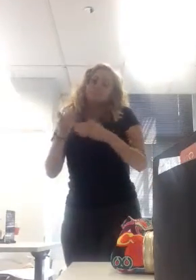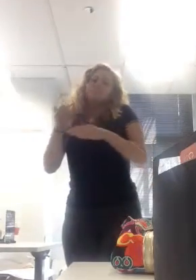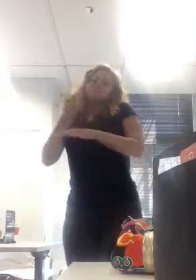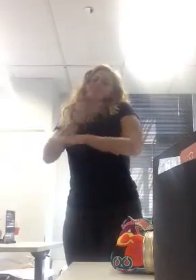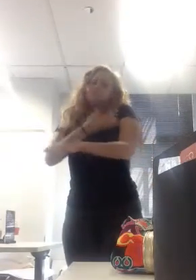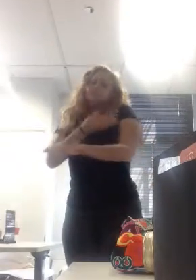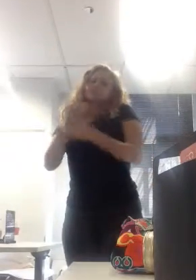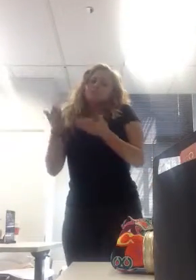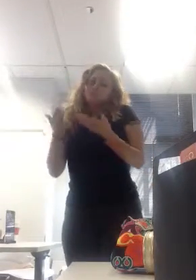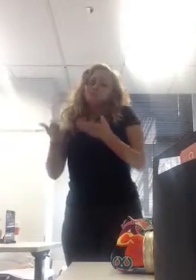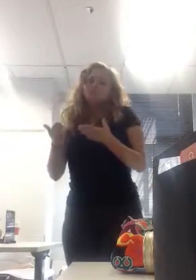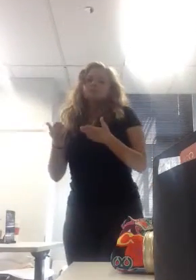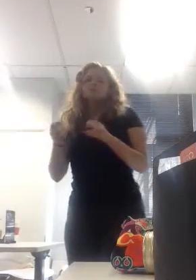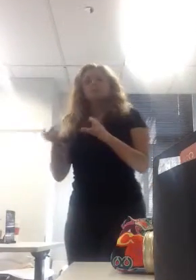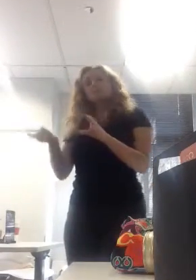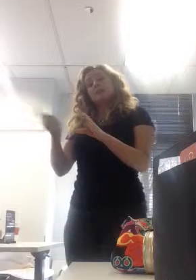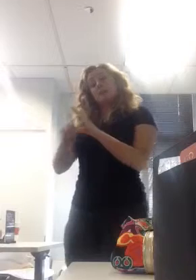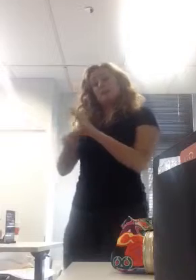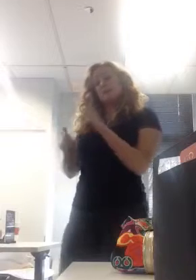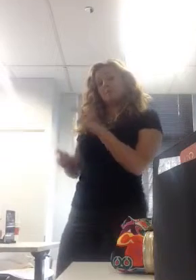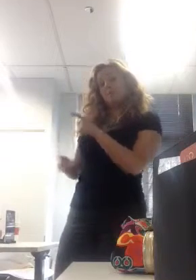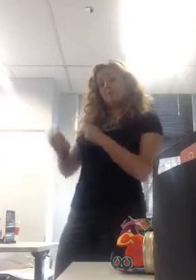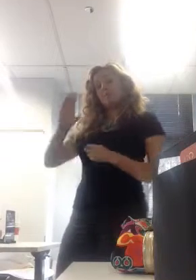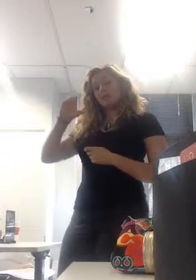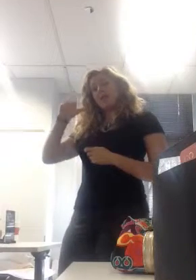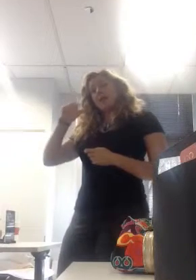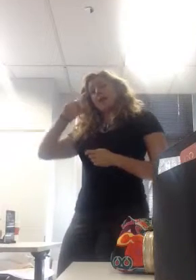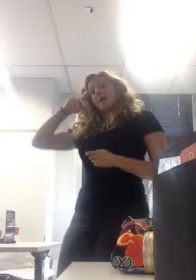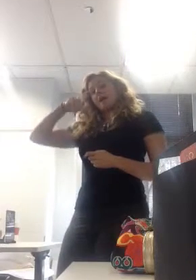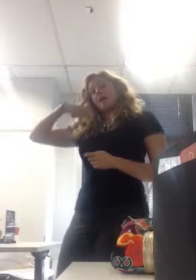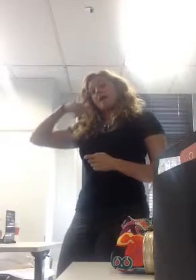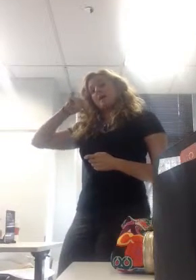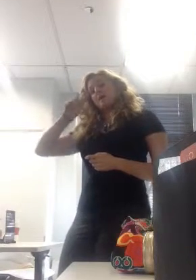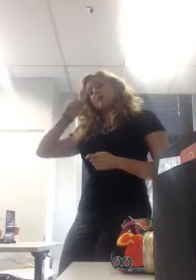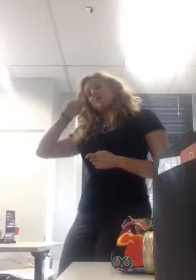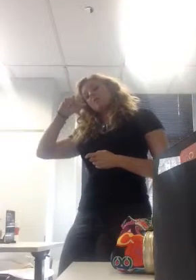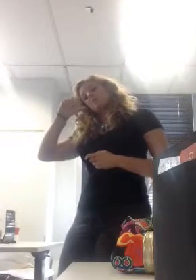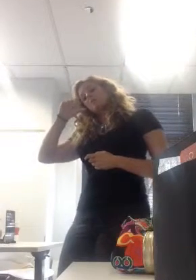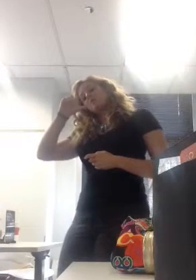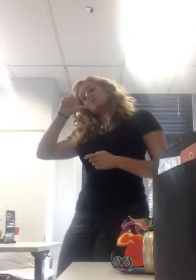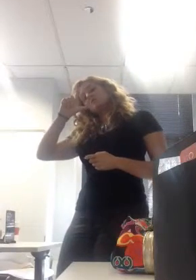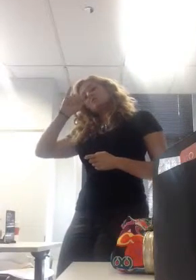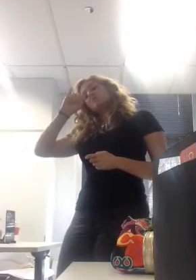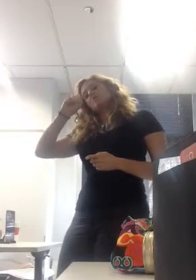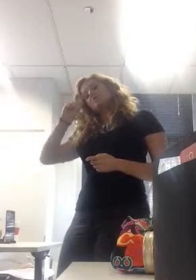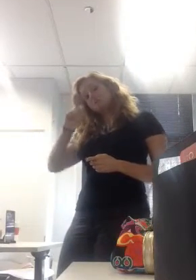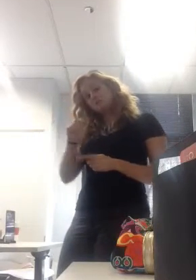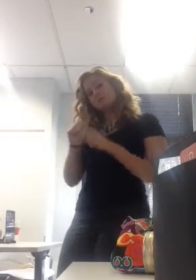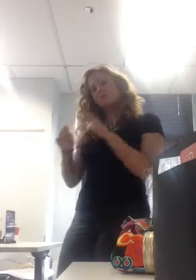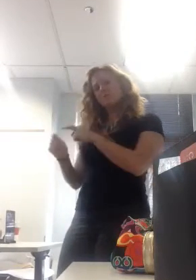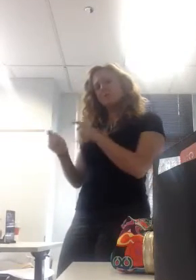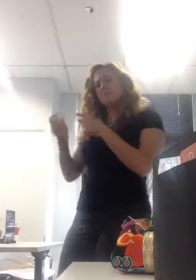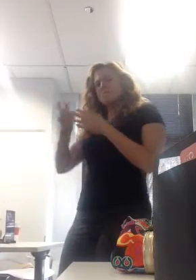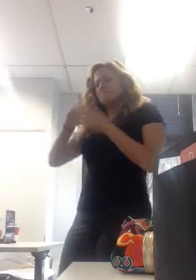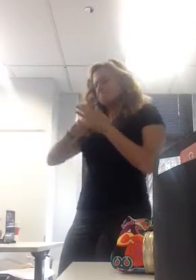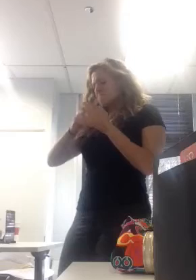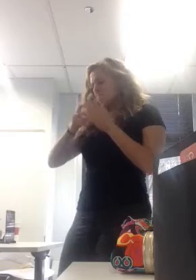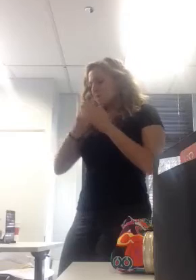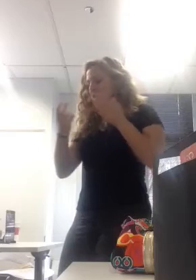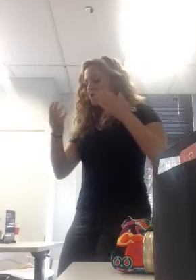capitalist means mostly private control instead of